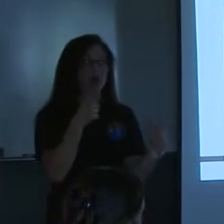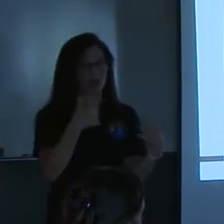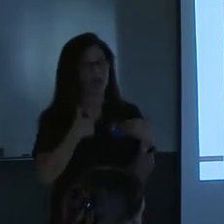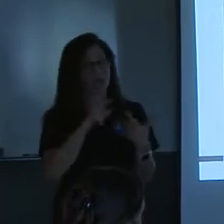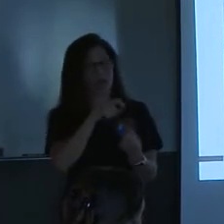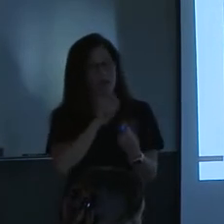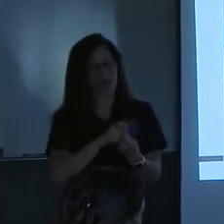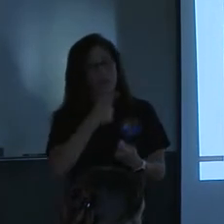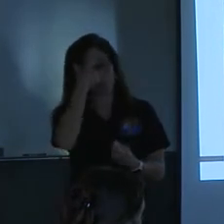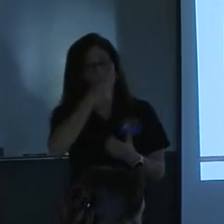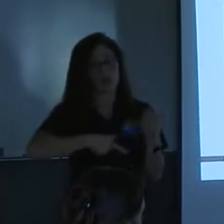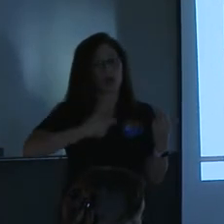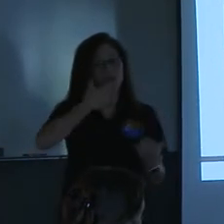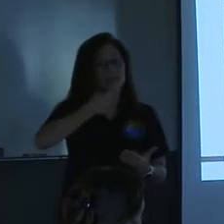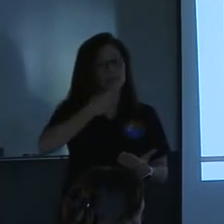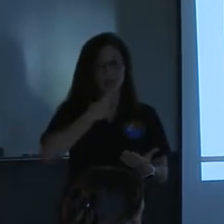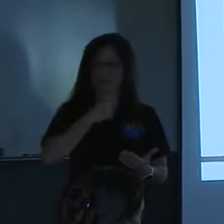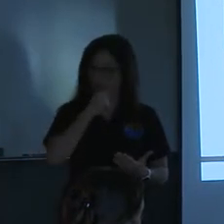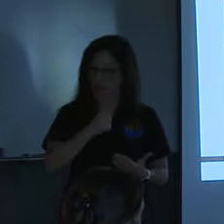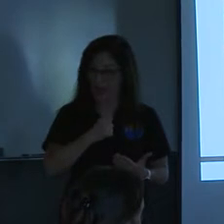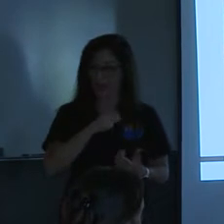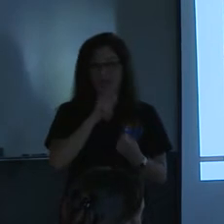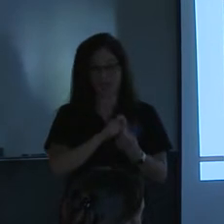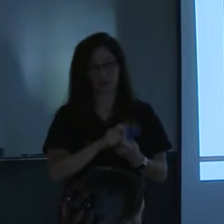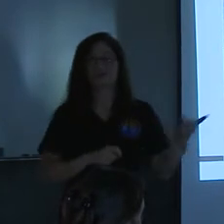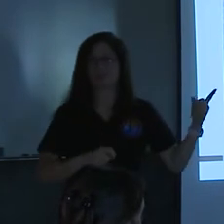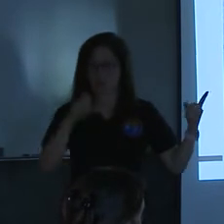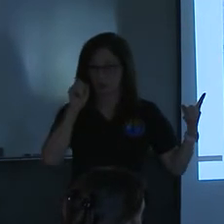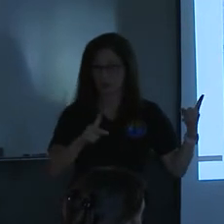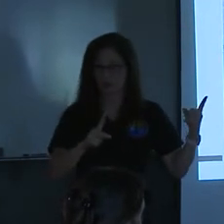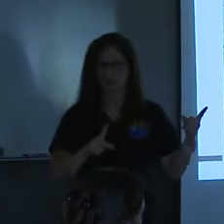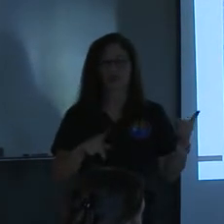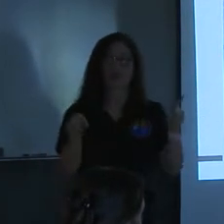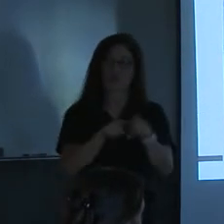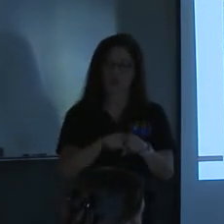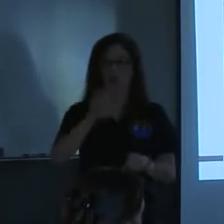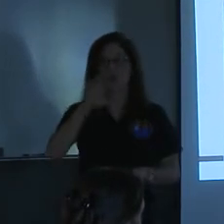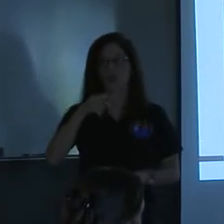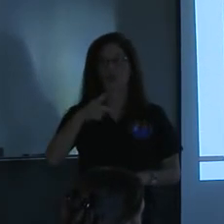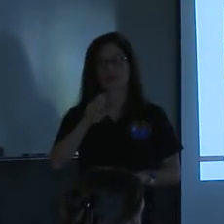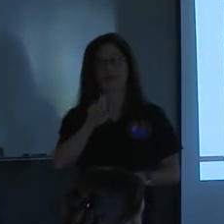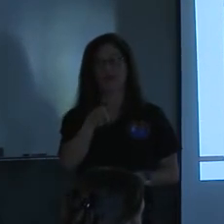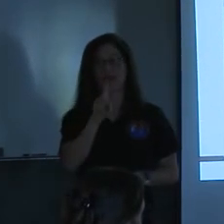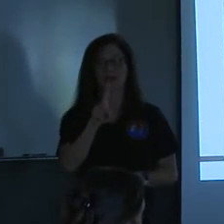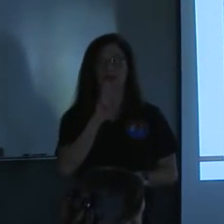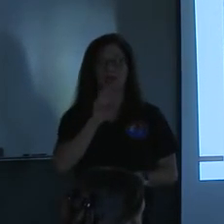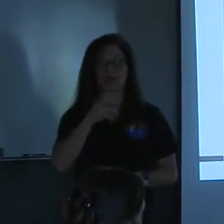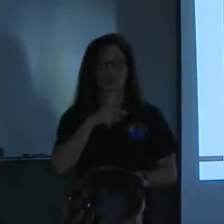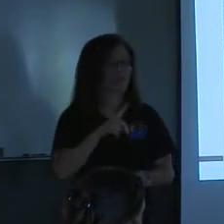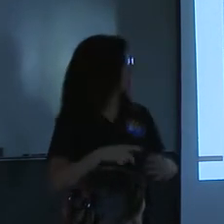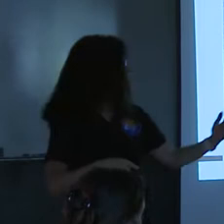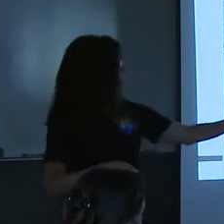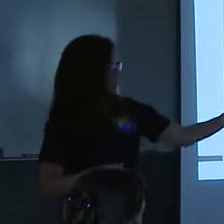accurate because what you just said was very inaccurate. Okay. So the, there's also the Copeland watershed that's flowing in from the side here.